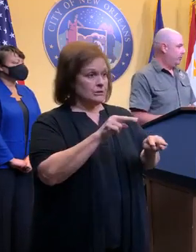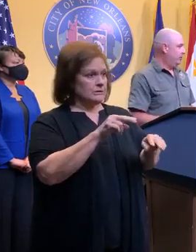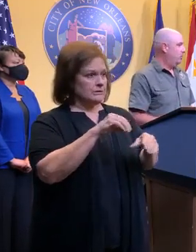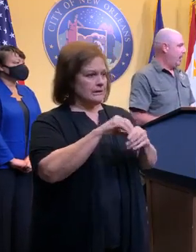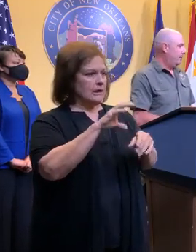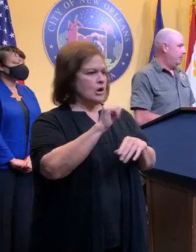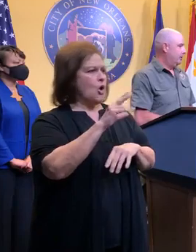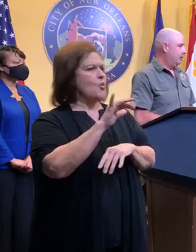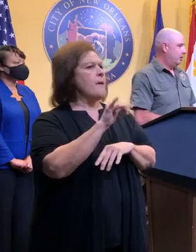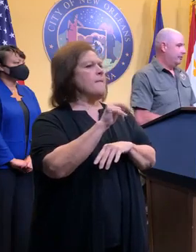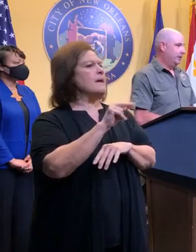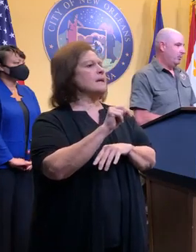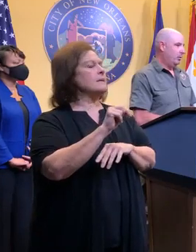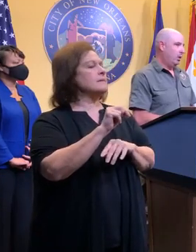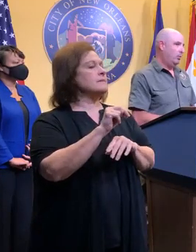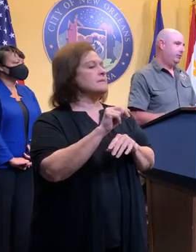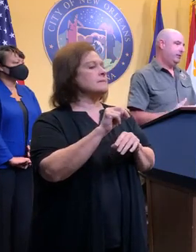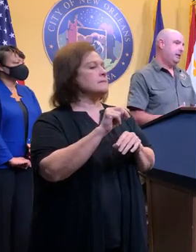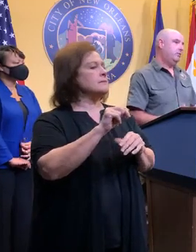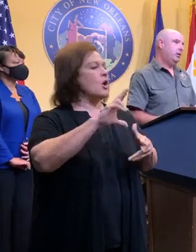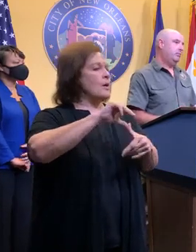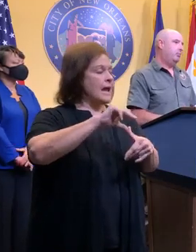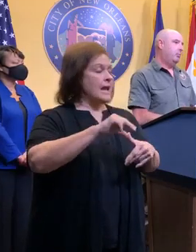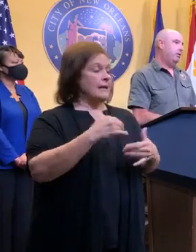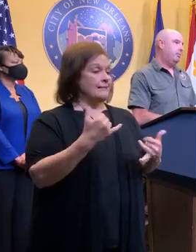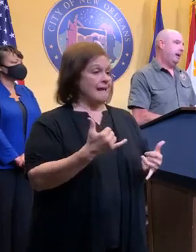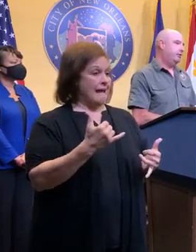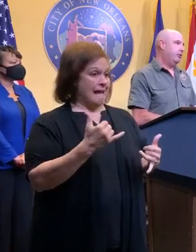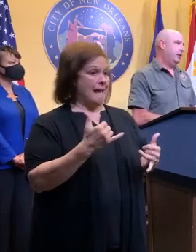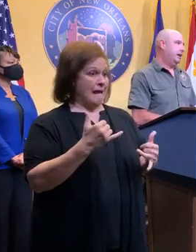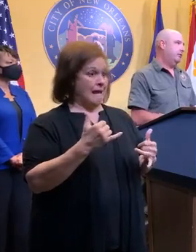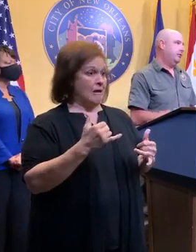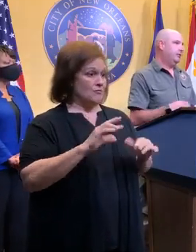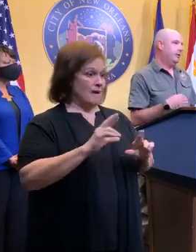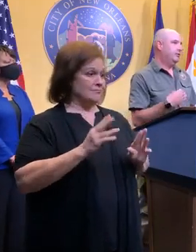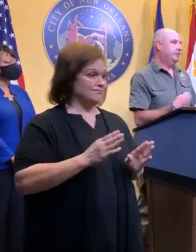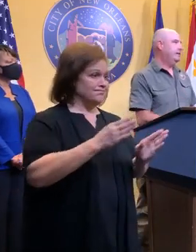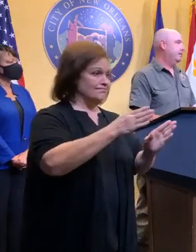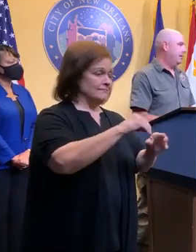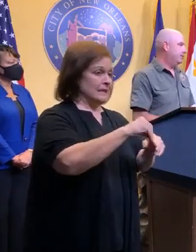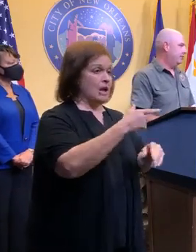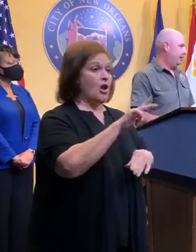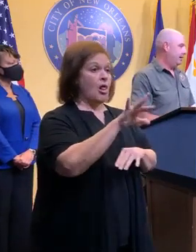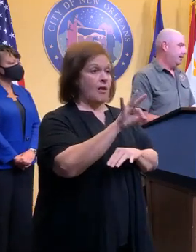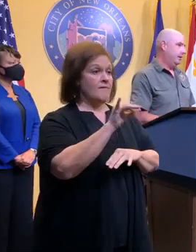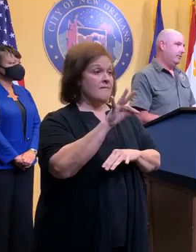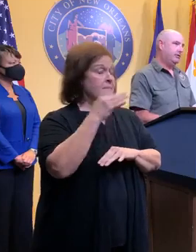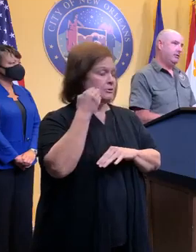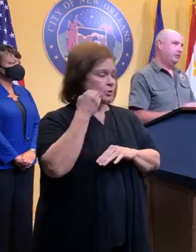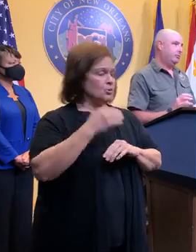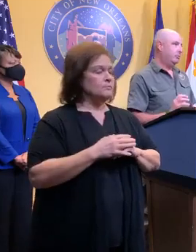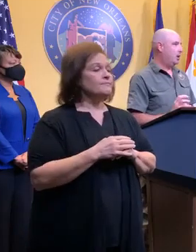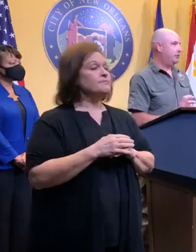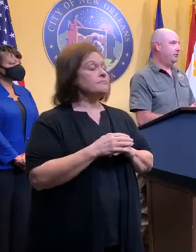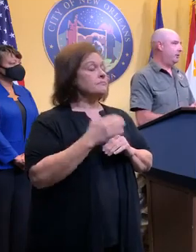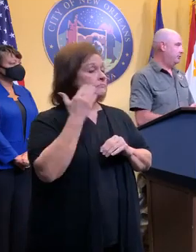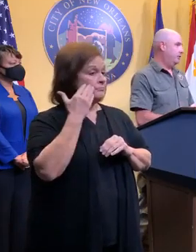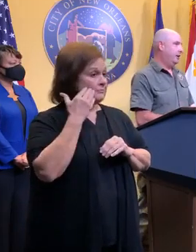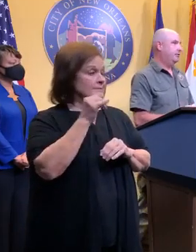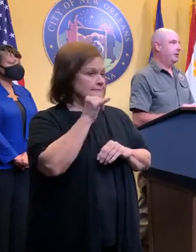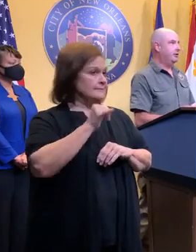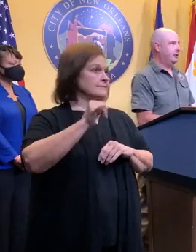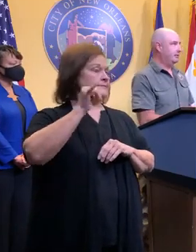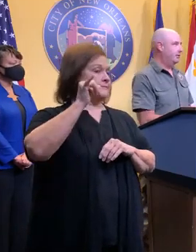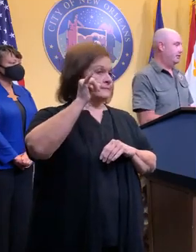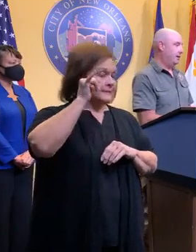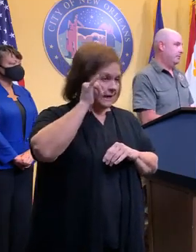Now we're going to see what happens in the Gulf. And what we've seen with past hurricanes that tend to de-intensify, obviously this was a monster